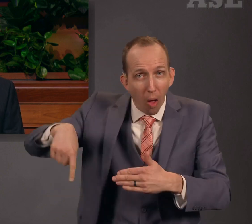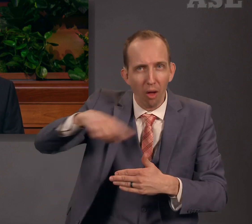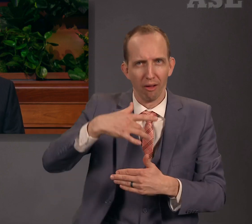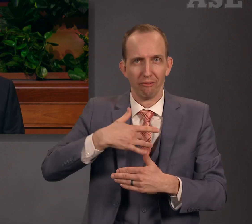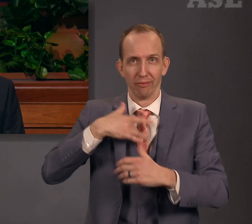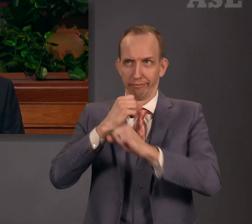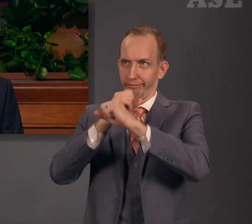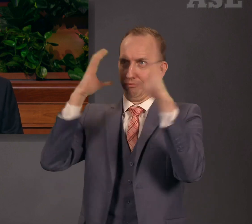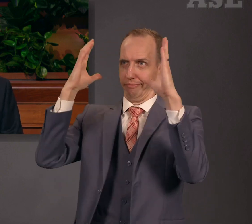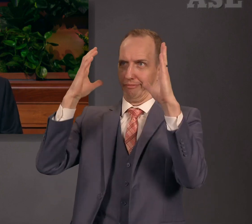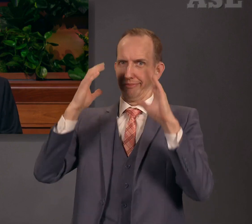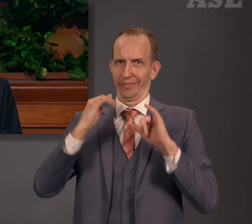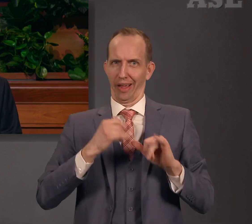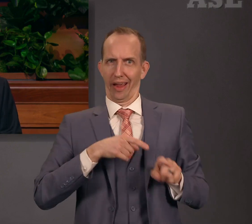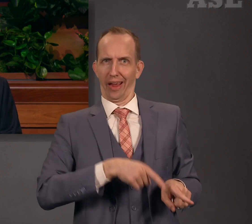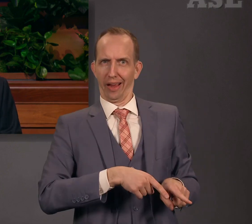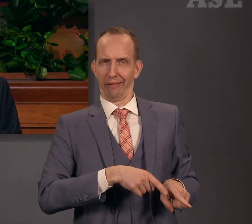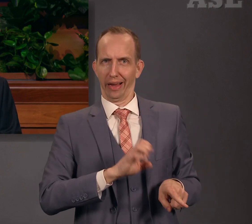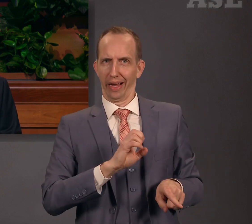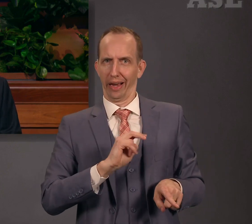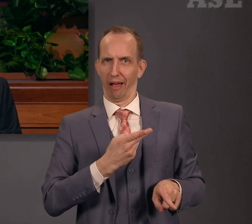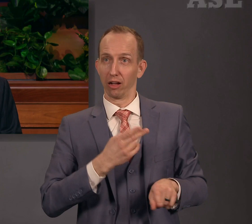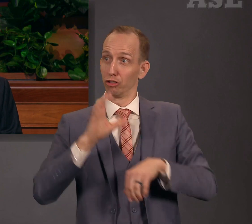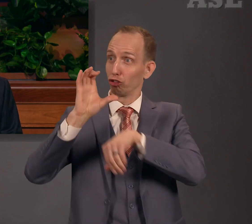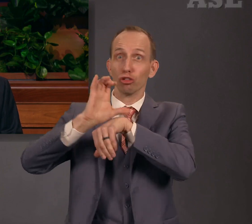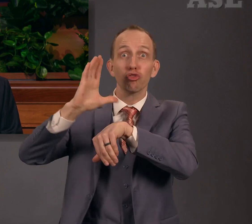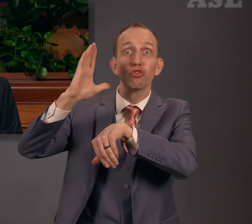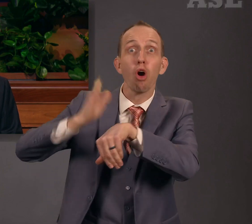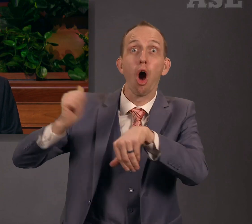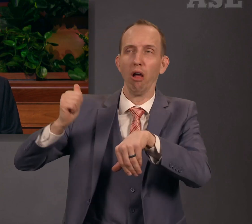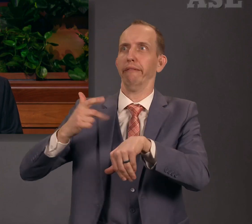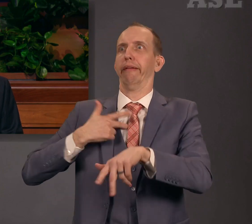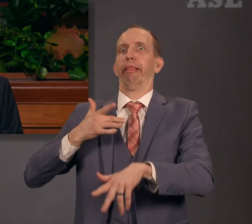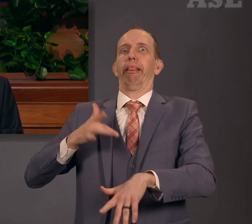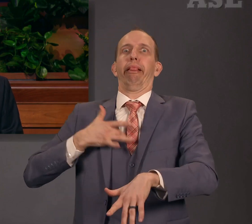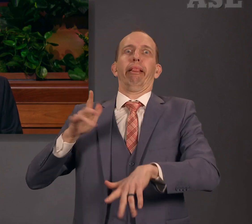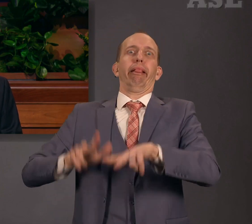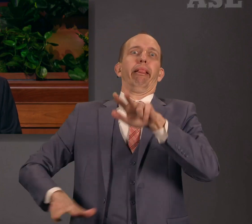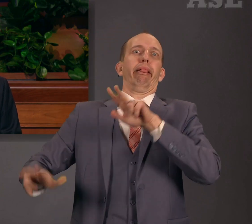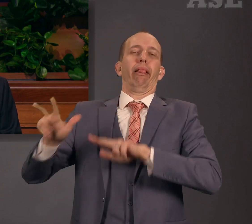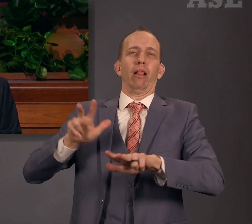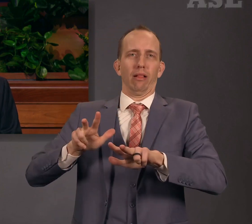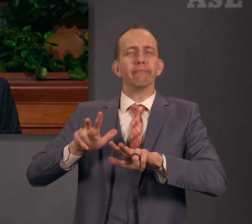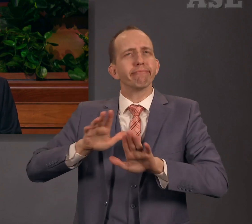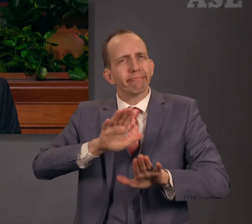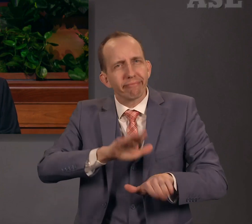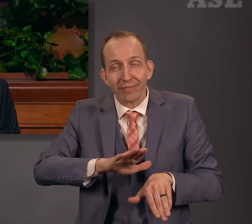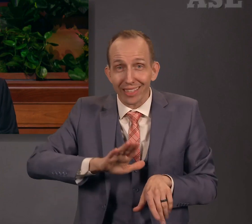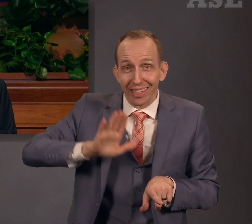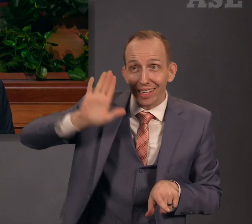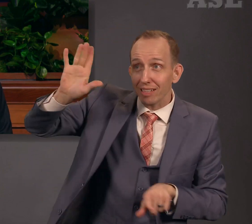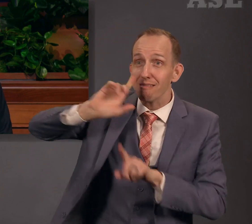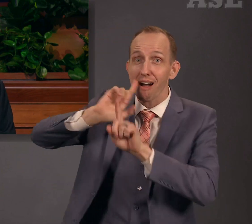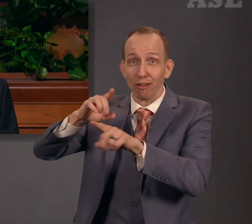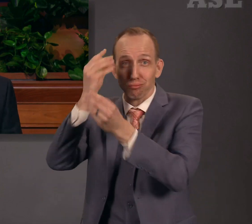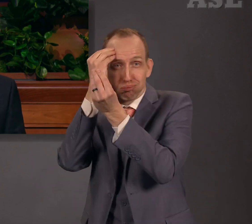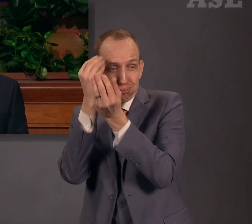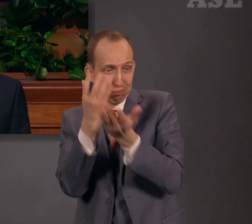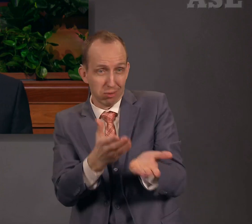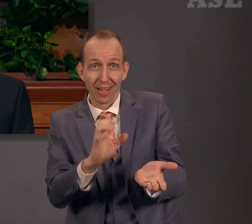in our Church service have felt much like Enoch. But I believe the Lord's response to Enoch's pleading